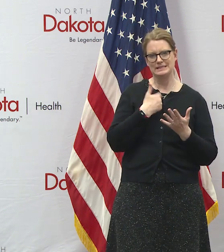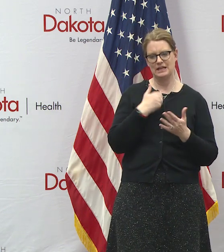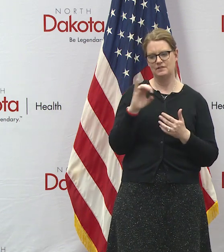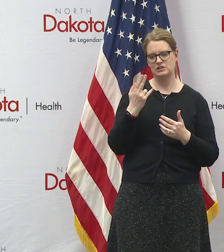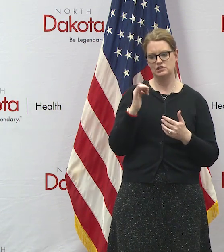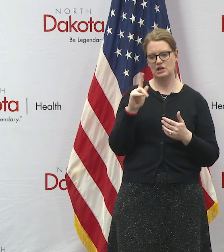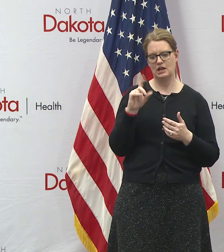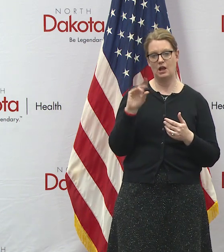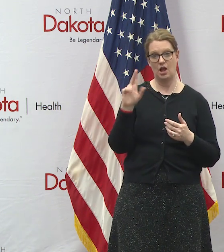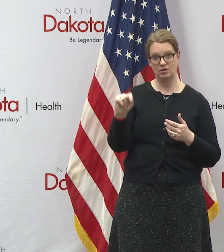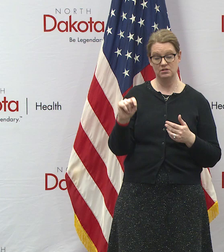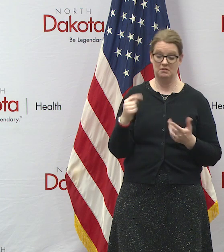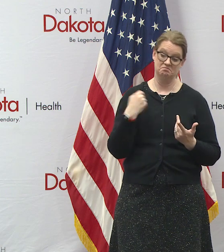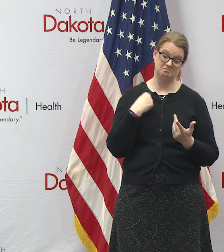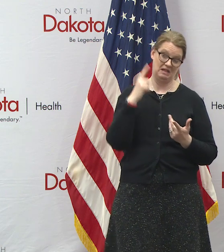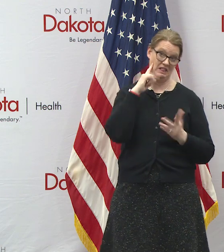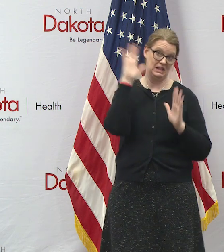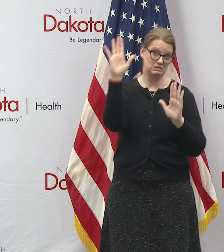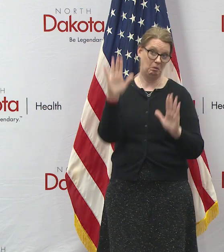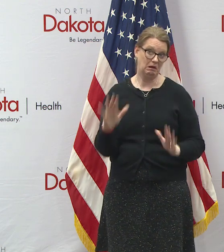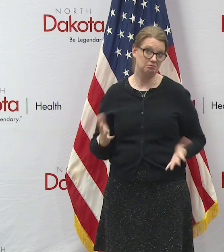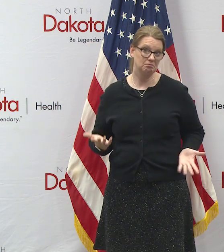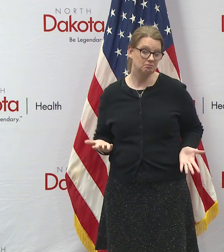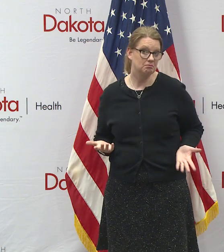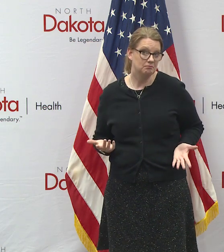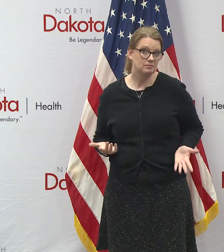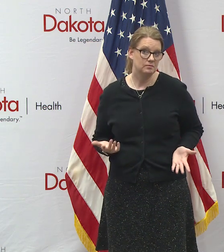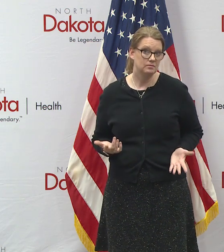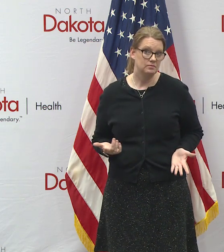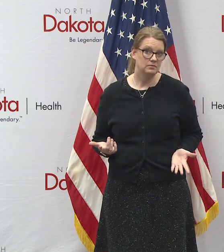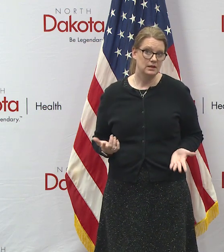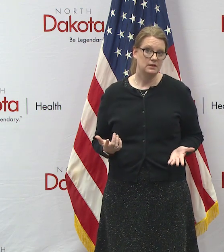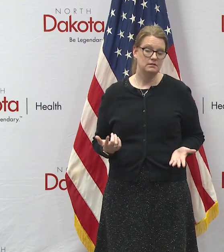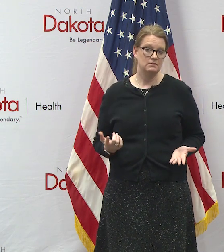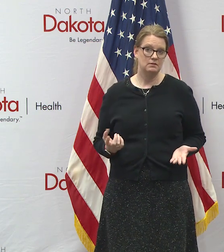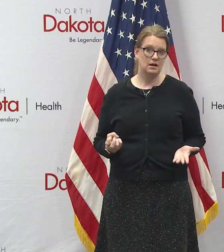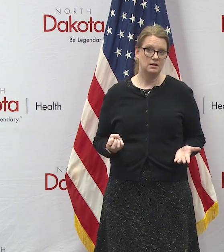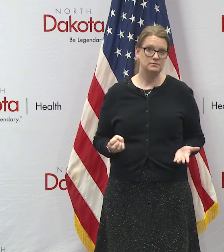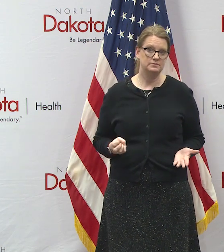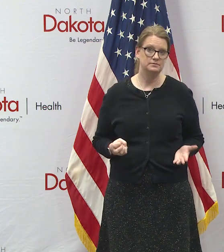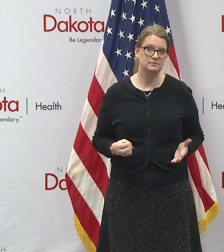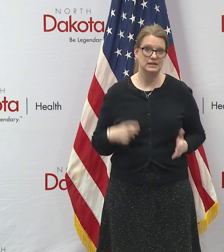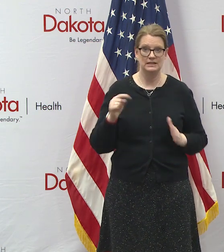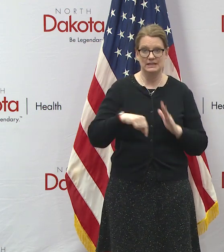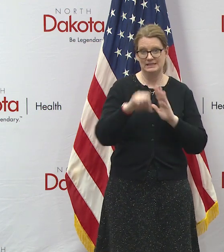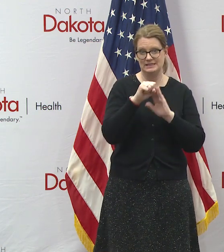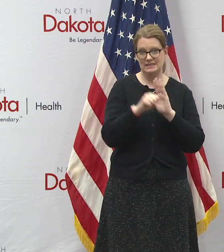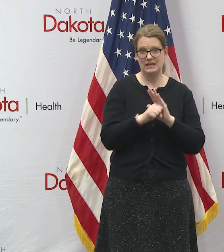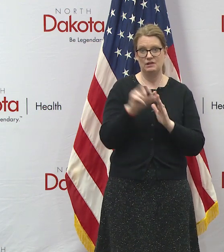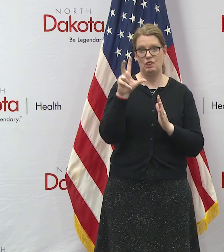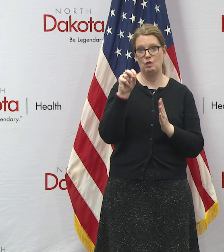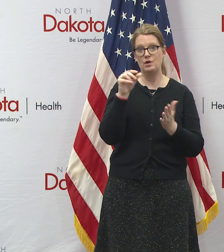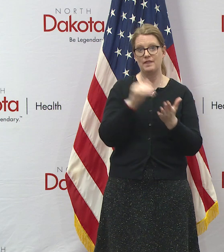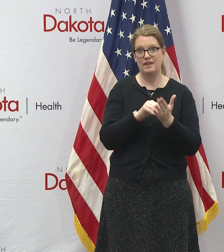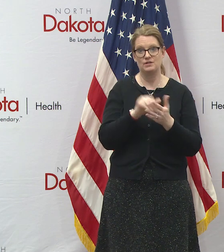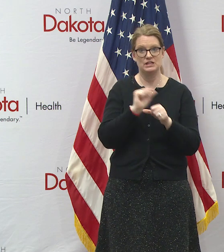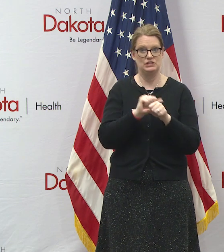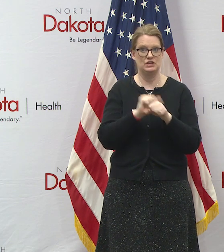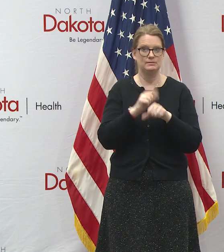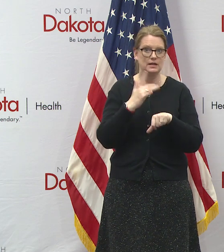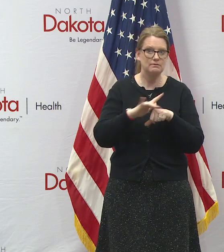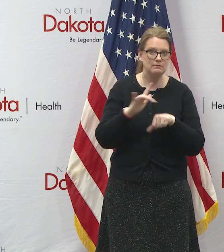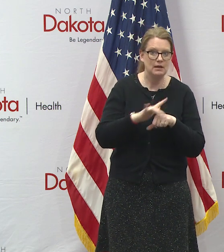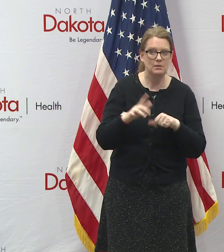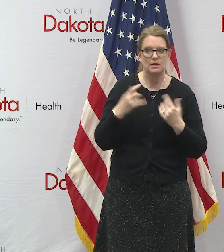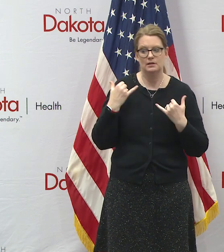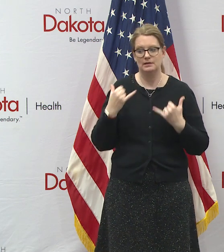-checkout i think self-checkout is great uh because uh you know this is one of the ways in a state where we had 30 000 jobs open three weeks ago and we're